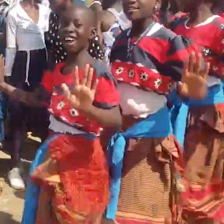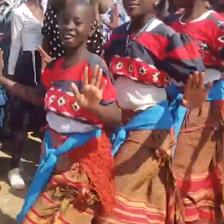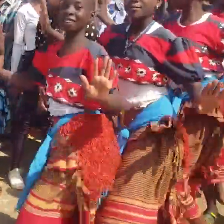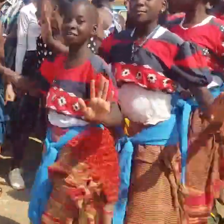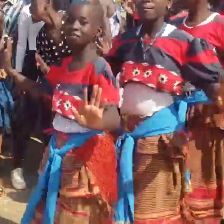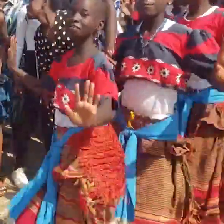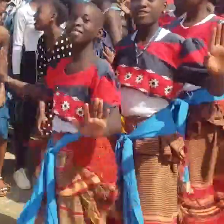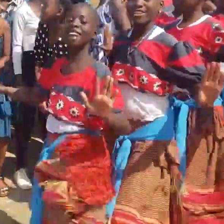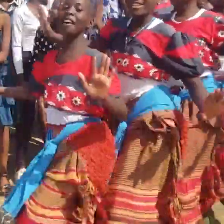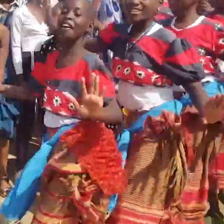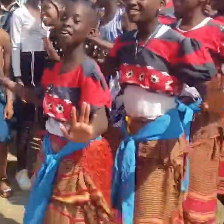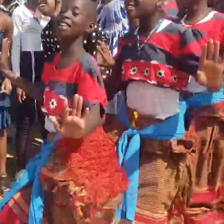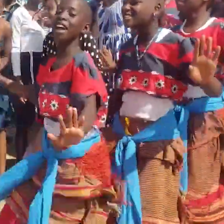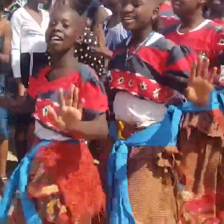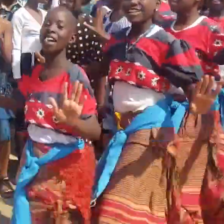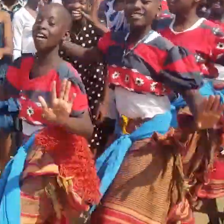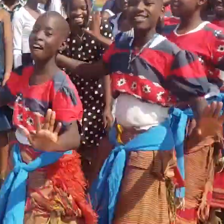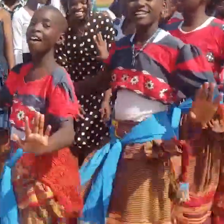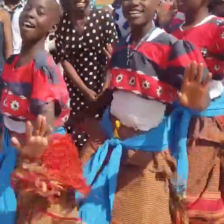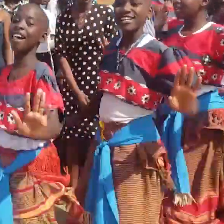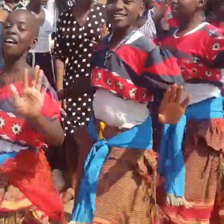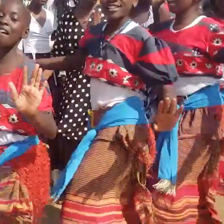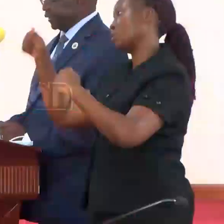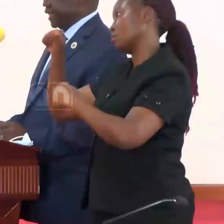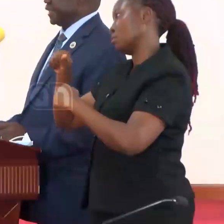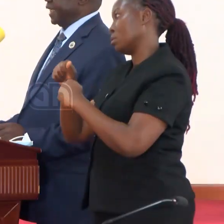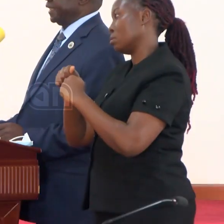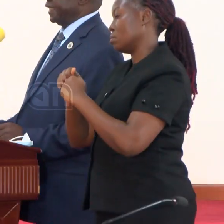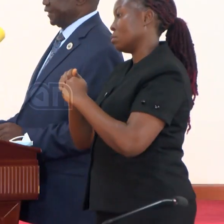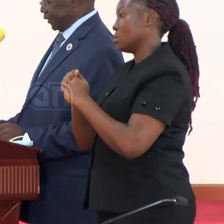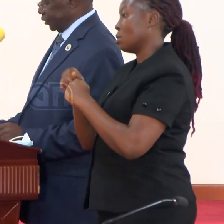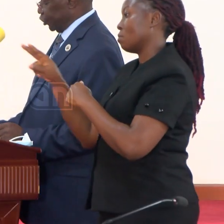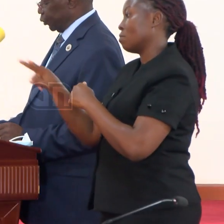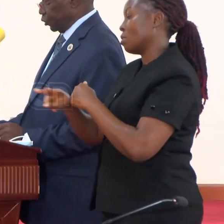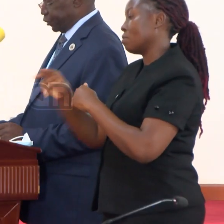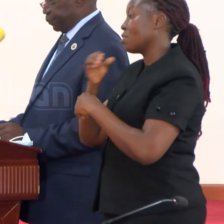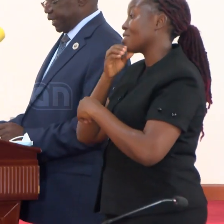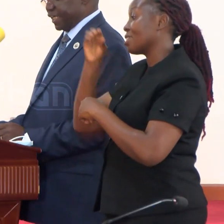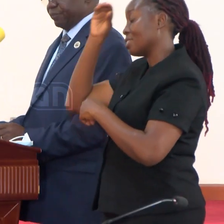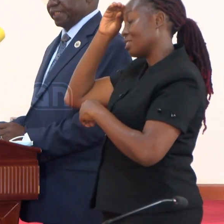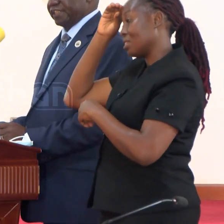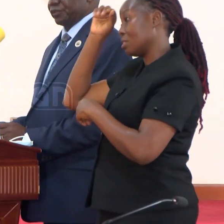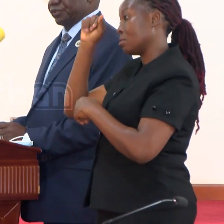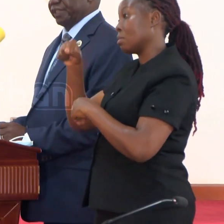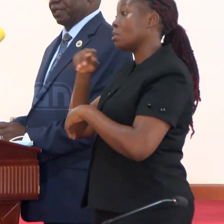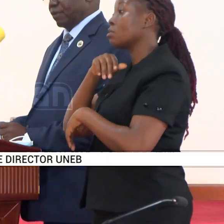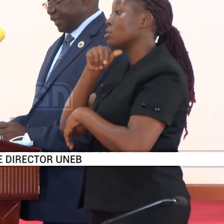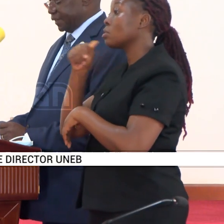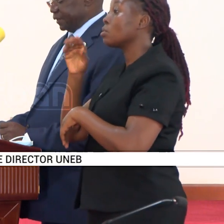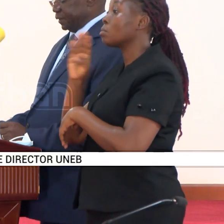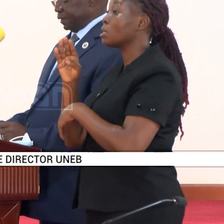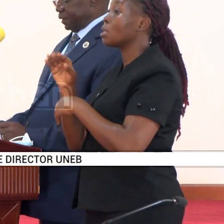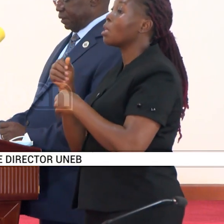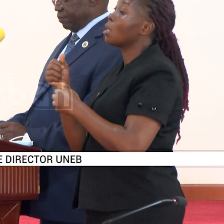performance that can be awarded at least a Division IV. Such candidates should not be admitted to Senior